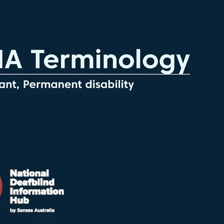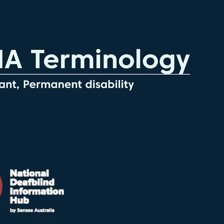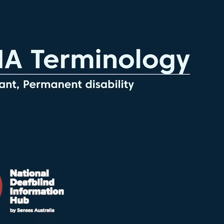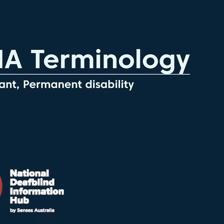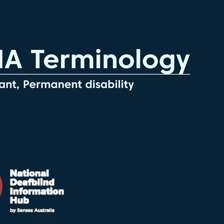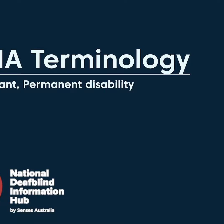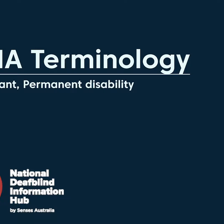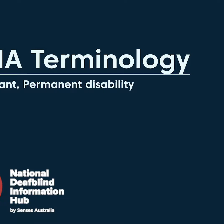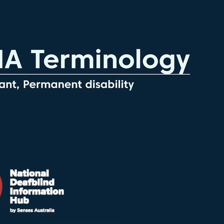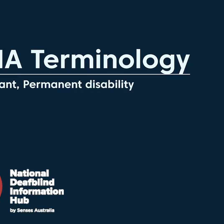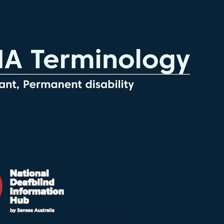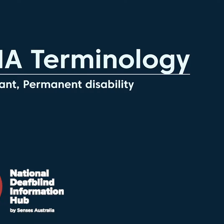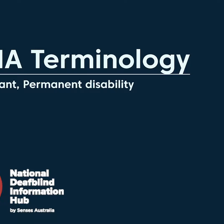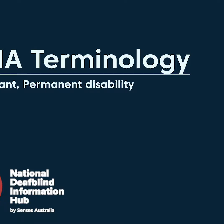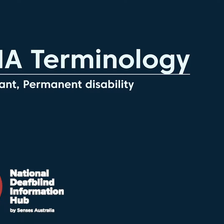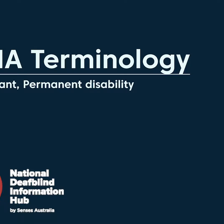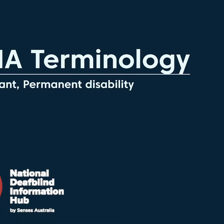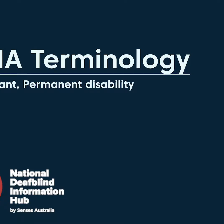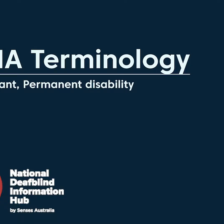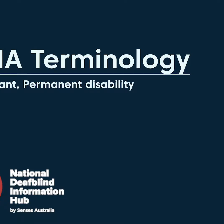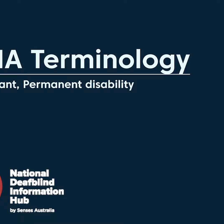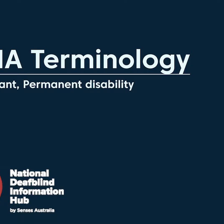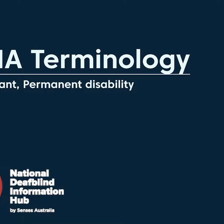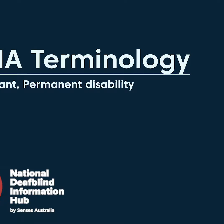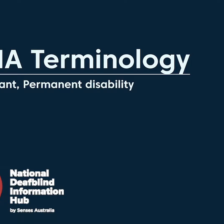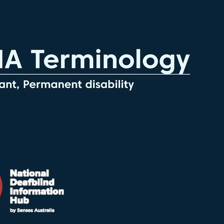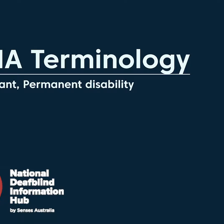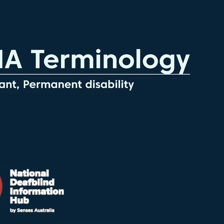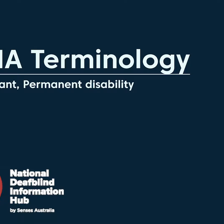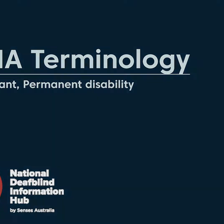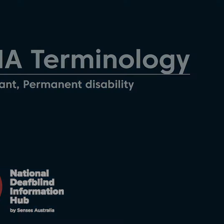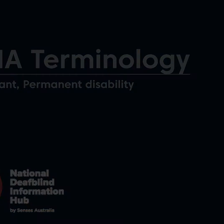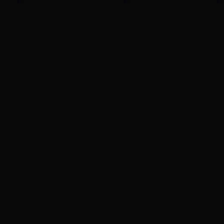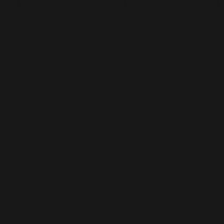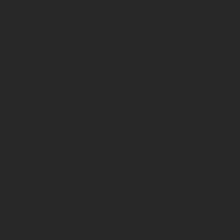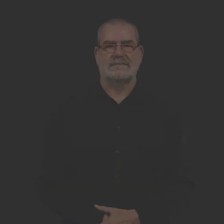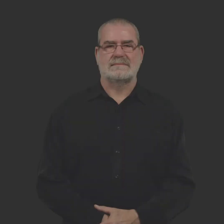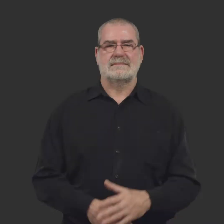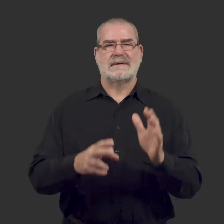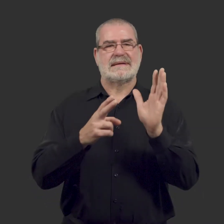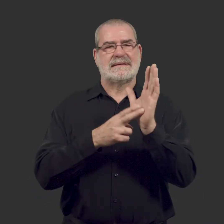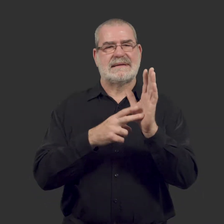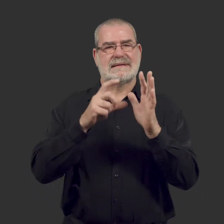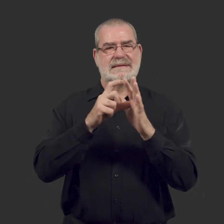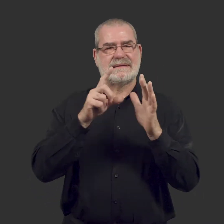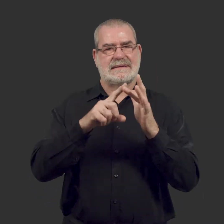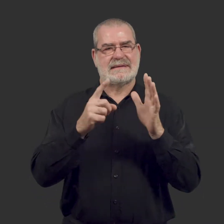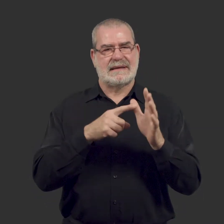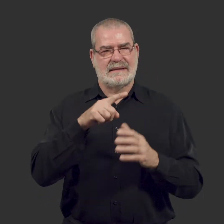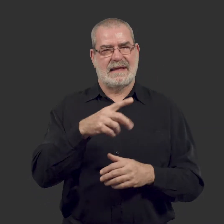NDIA Terminology Significant Permanent Disability National Deaf-Blind Information Hub by Census Australia An older man appears on screen facing the